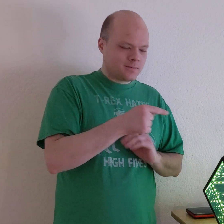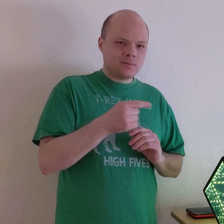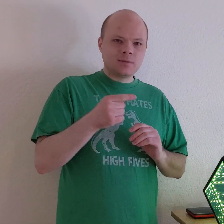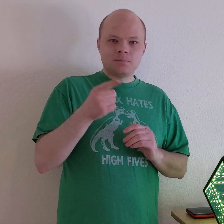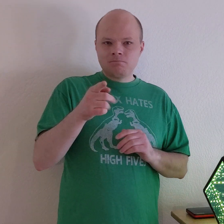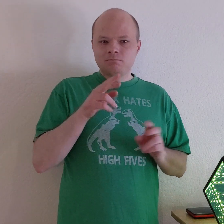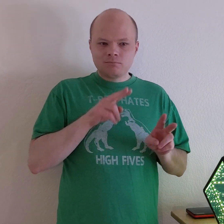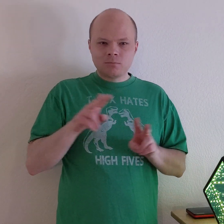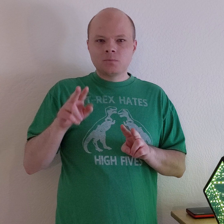as you watch, I hope you enjoy.